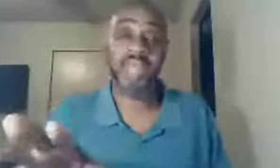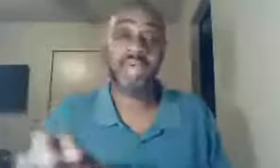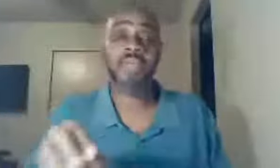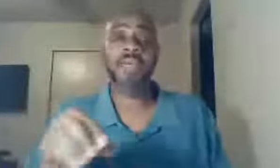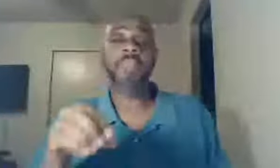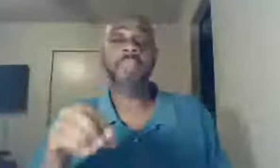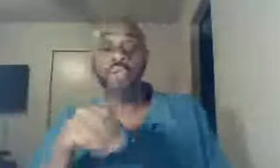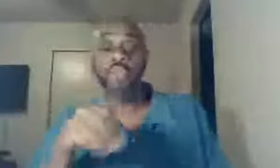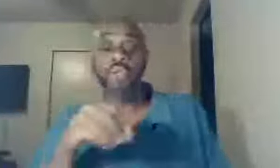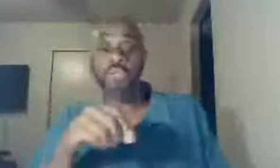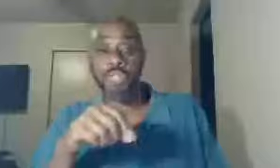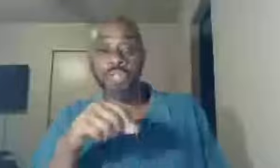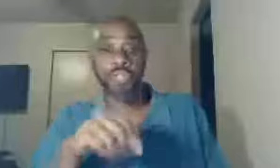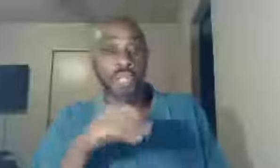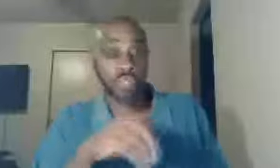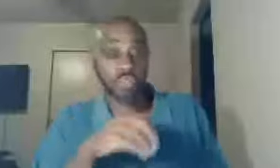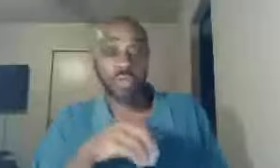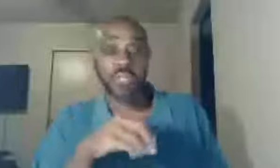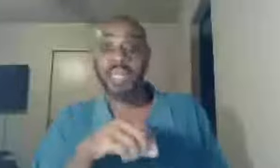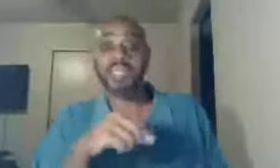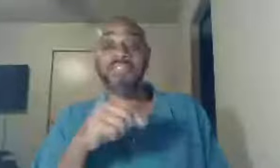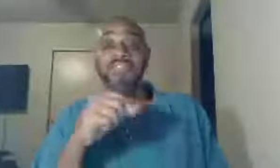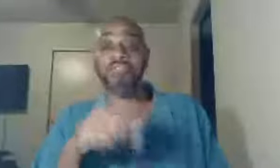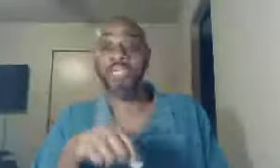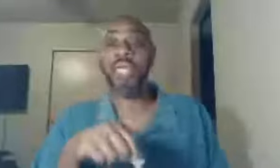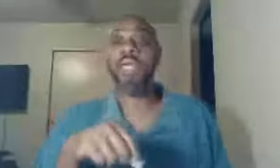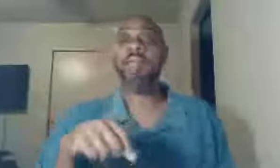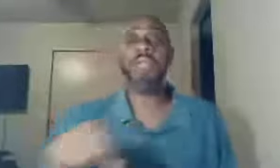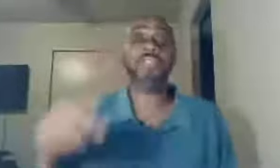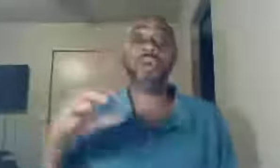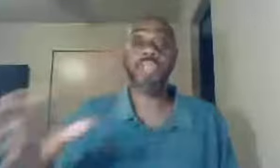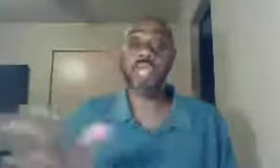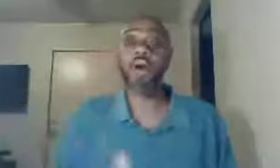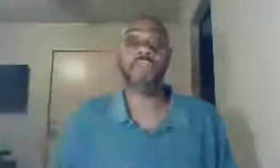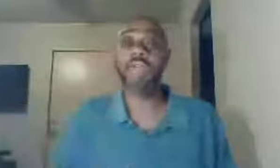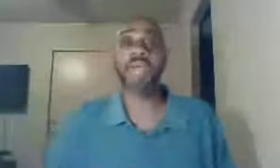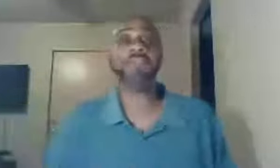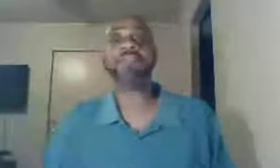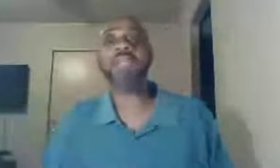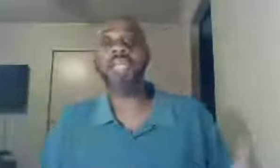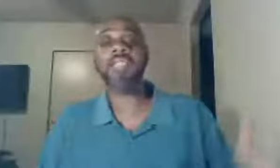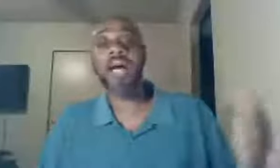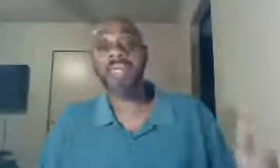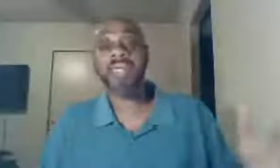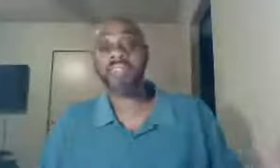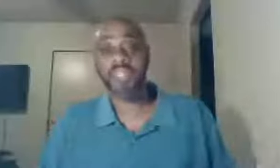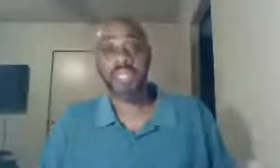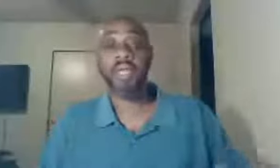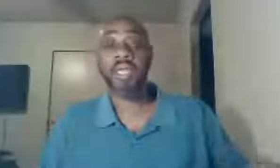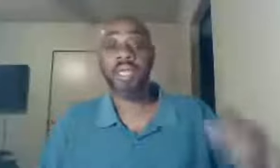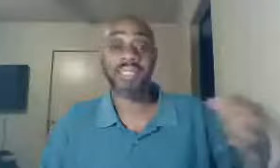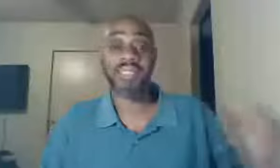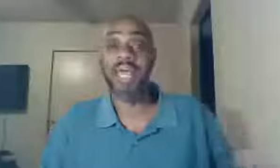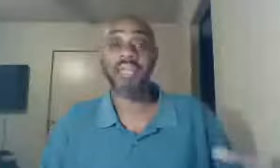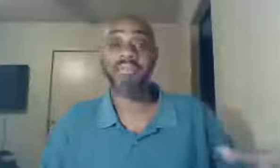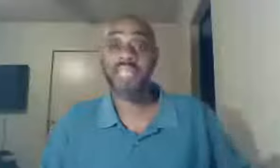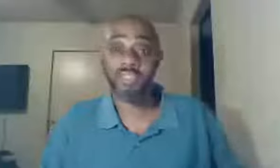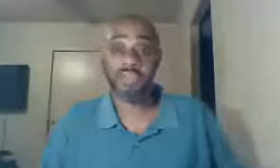that, but to use such a scripture like this, is to say, it don't take all of that, is unnecessary, it is a sign of ignorance,